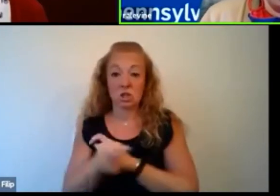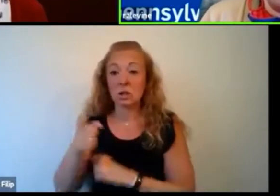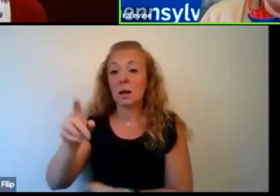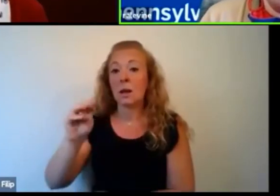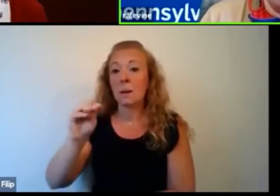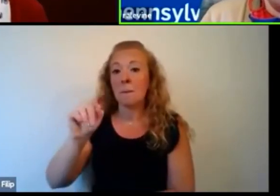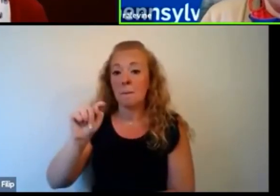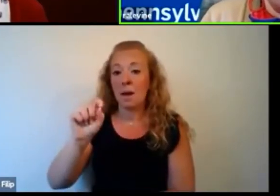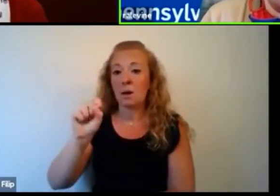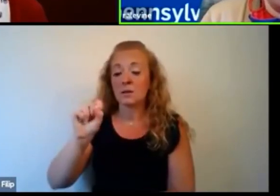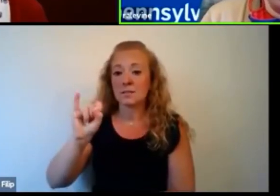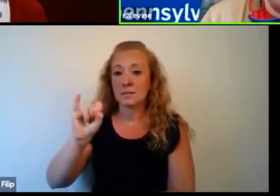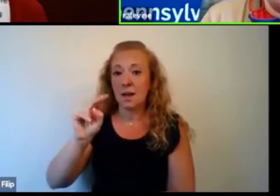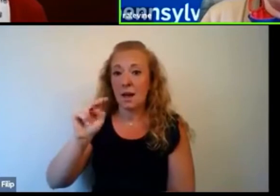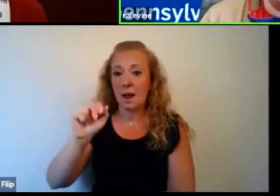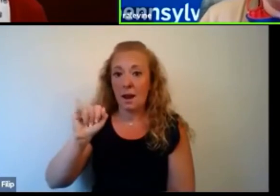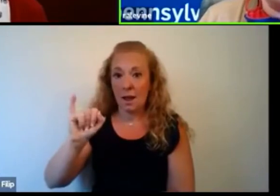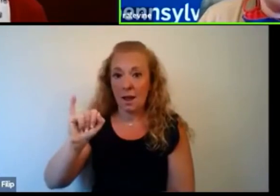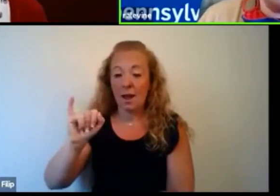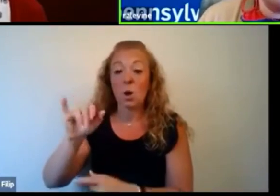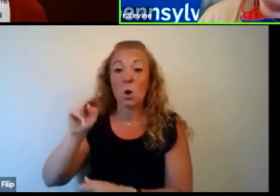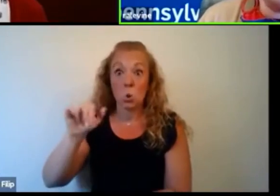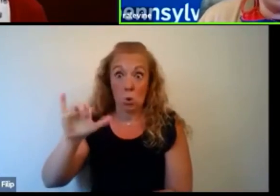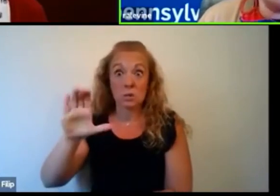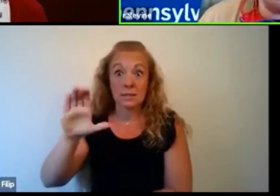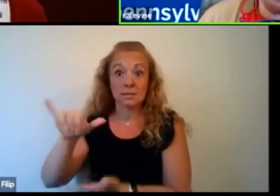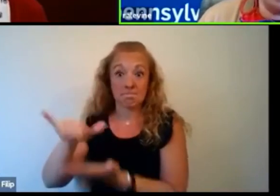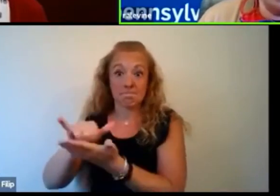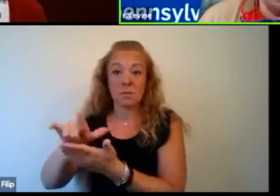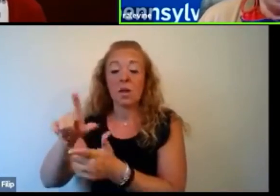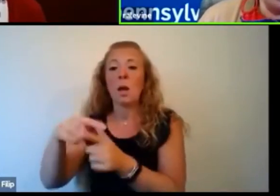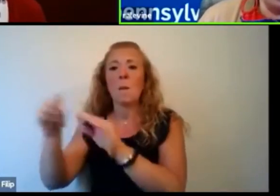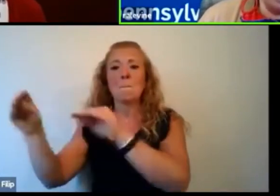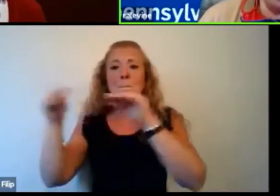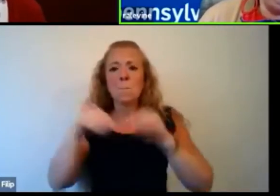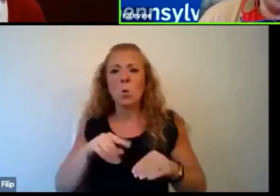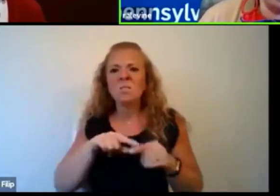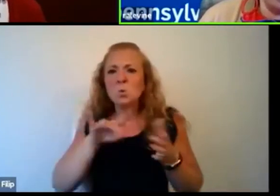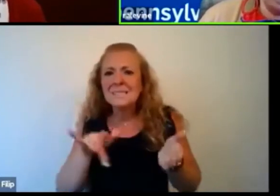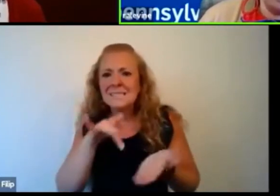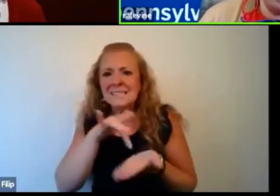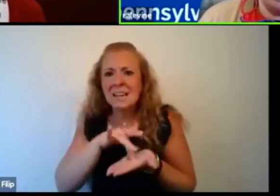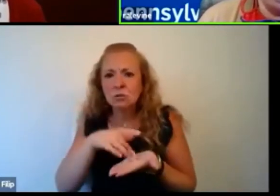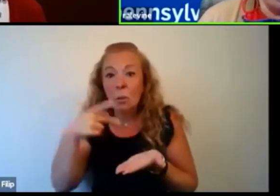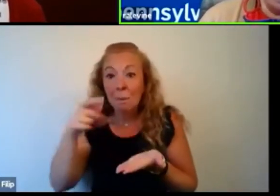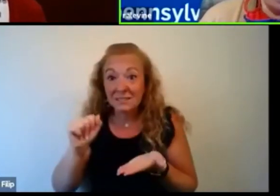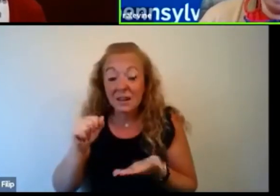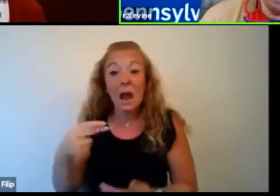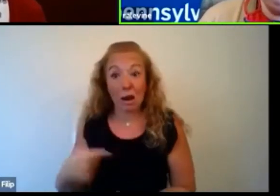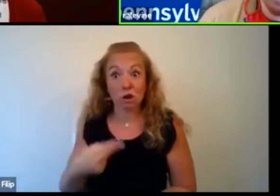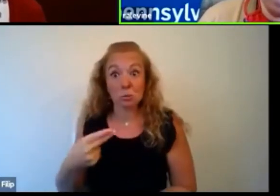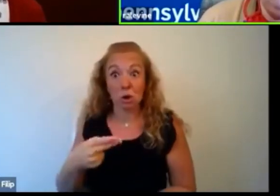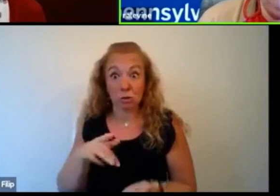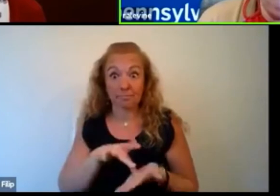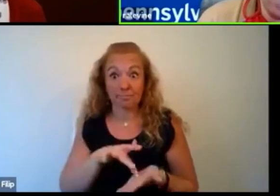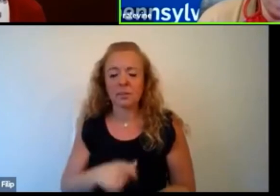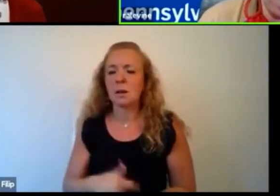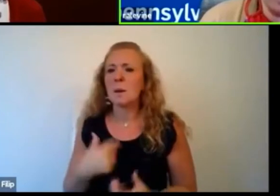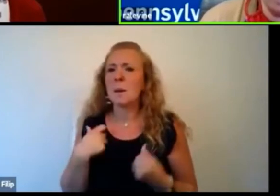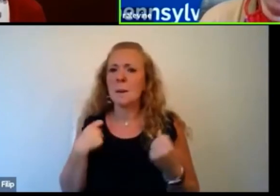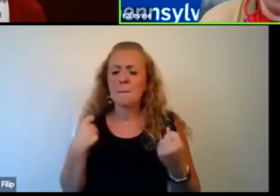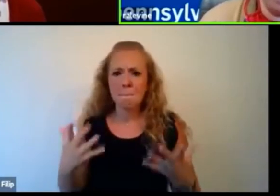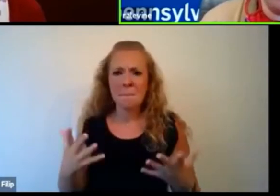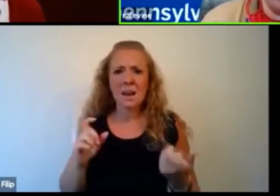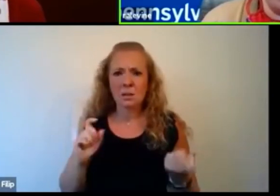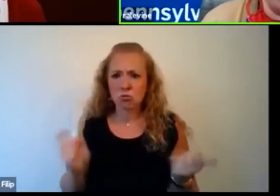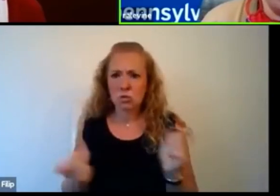in 80th and first in New York city. And I moved to central Pennsylvania in the greater Harrisburg area. Now I've had a lot of transitions in my life.